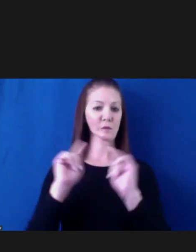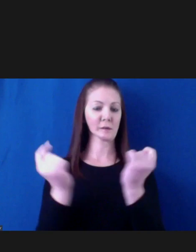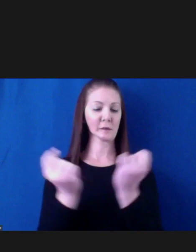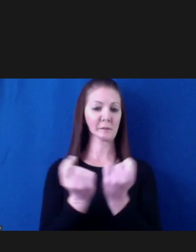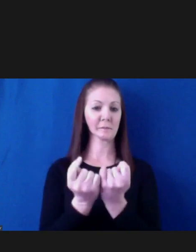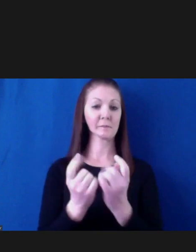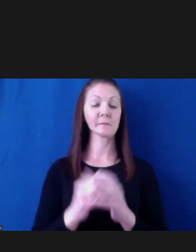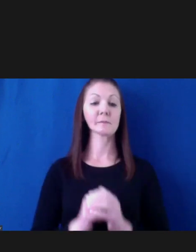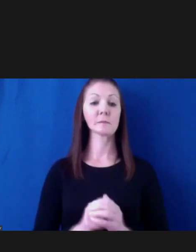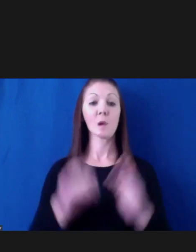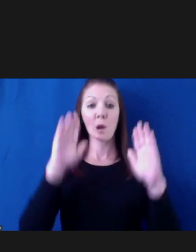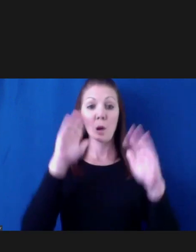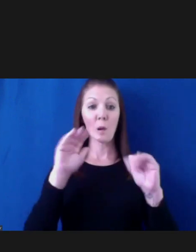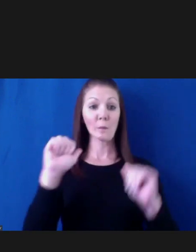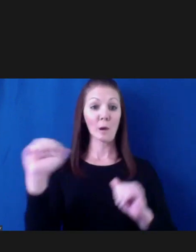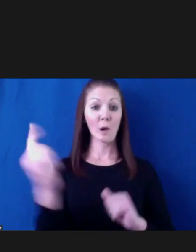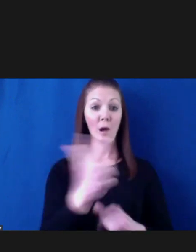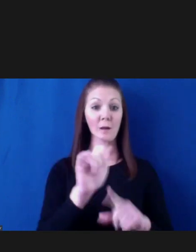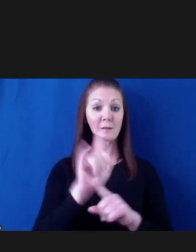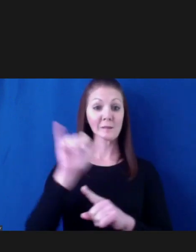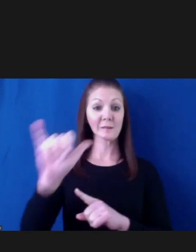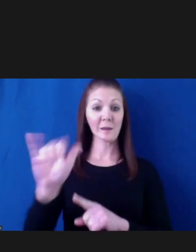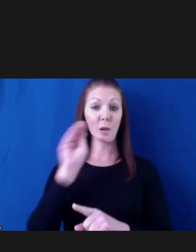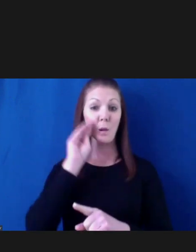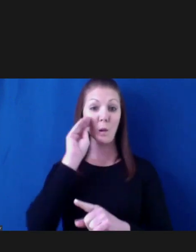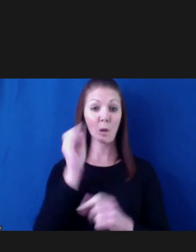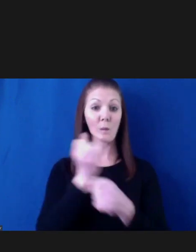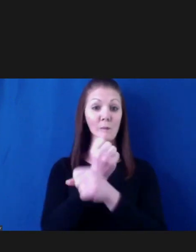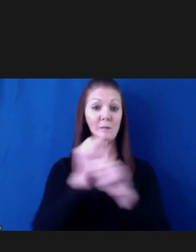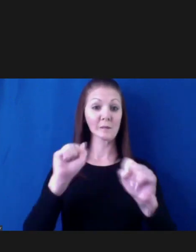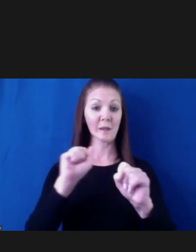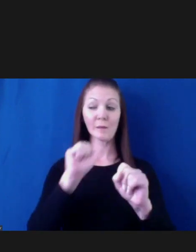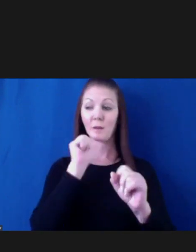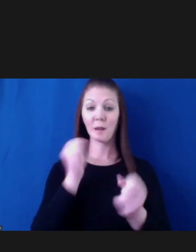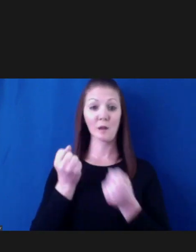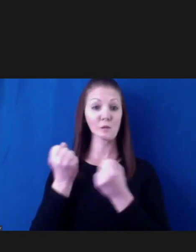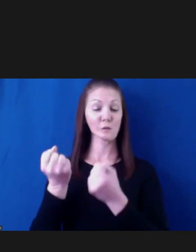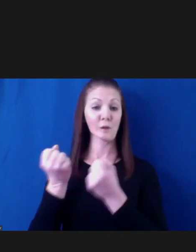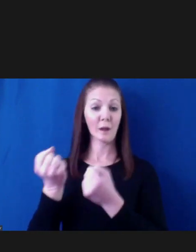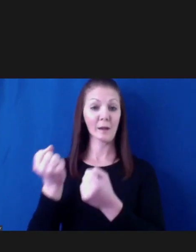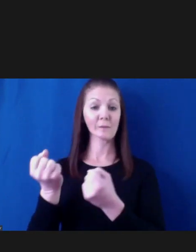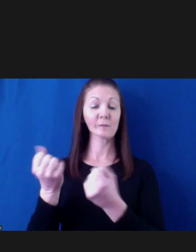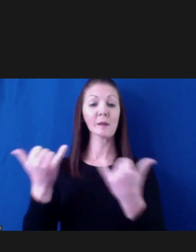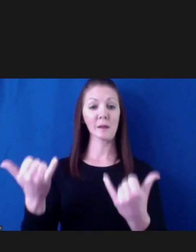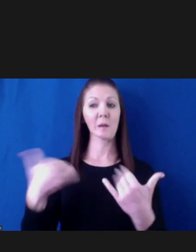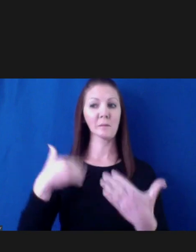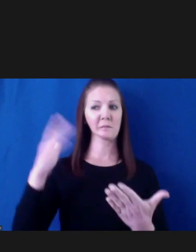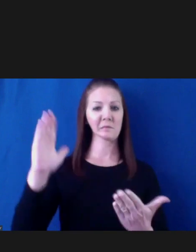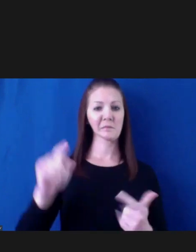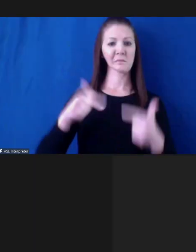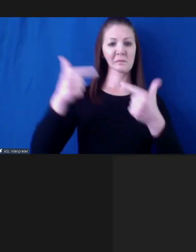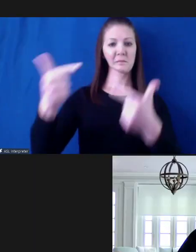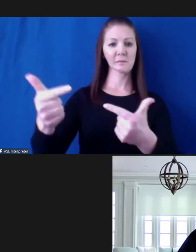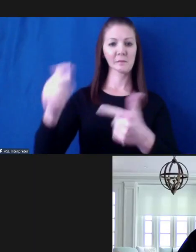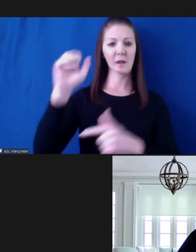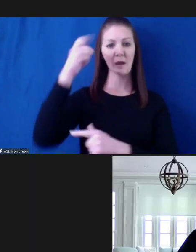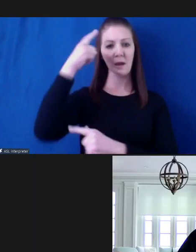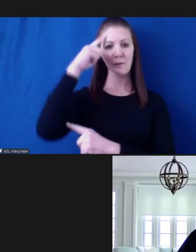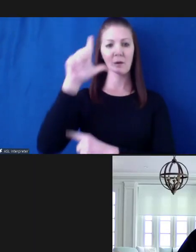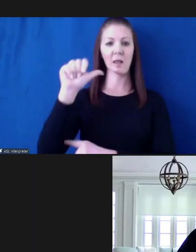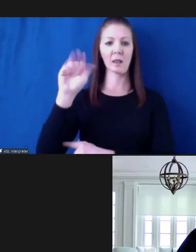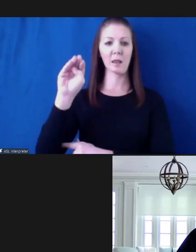and staying safe in their homes and it's my pleasure to introduce our Governor Ned Lamont for an update on the storm.